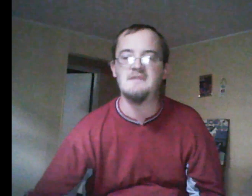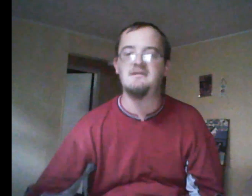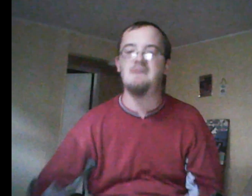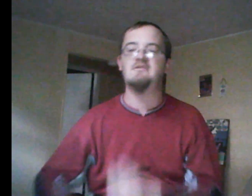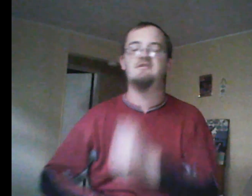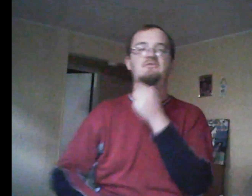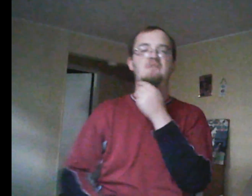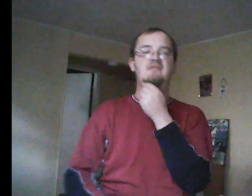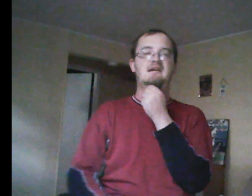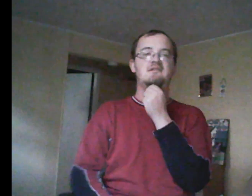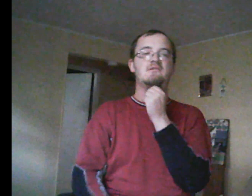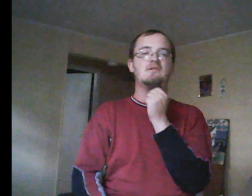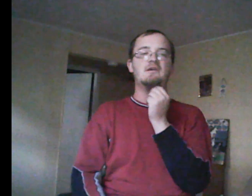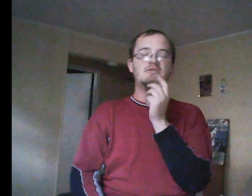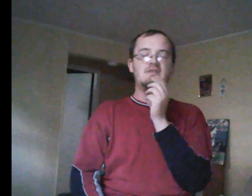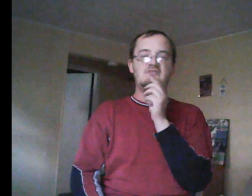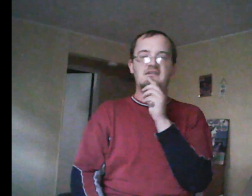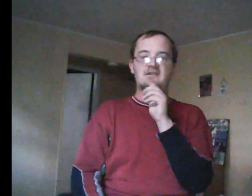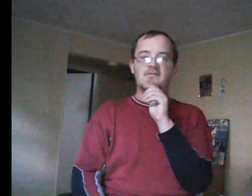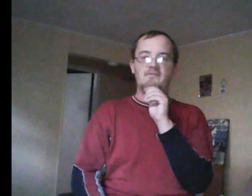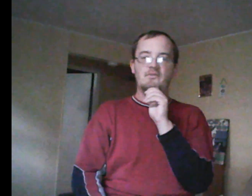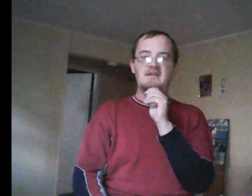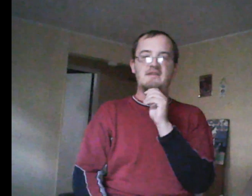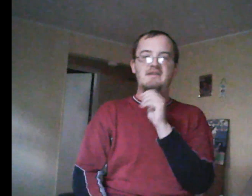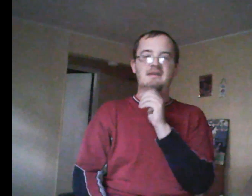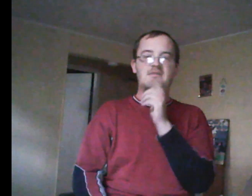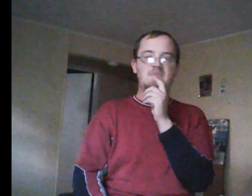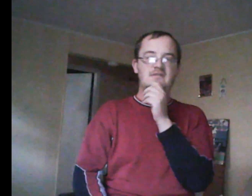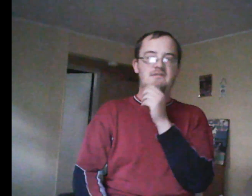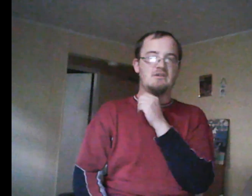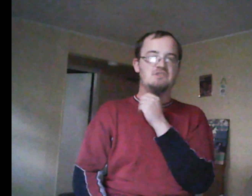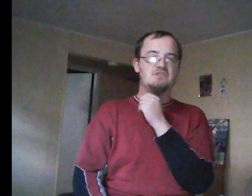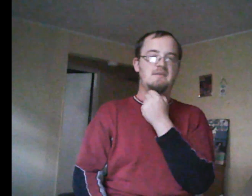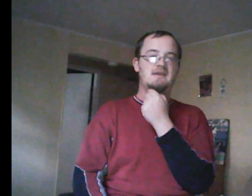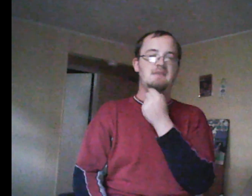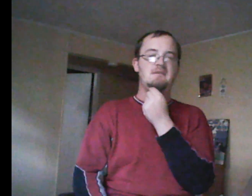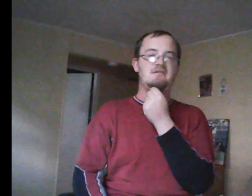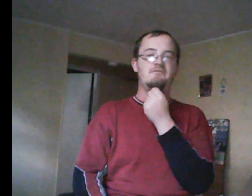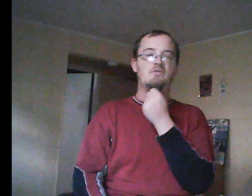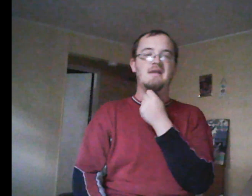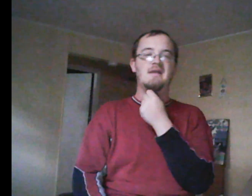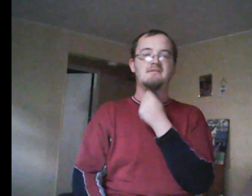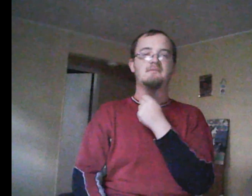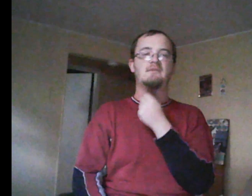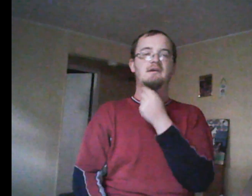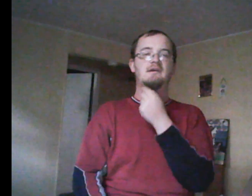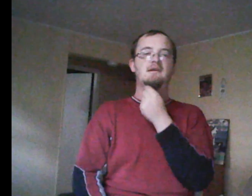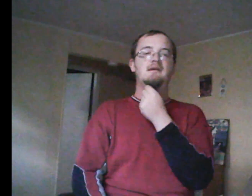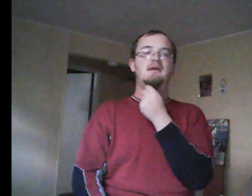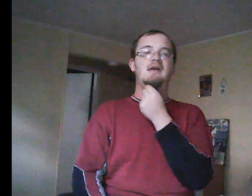on September 22, 2022. What do you think Emma's main reason for the Orange Ribbon campaign season four was? Emma may